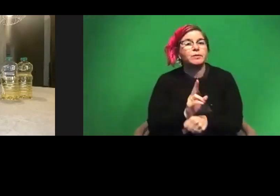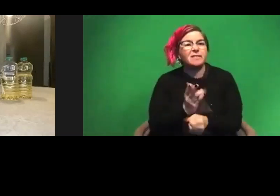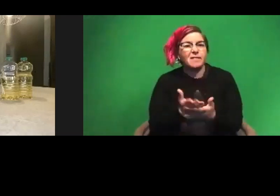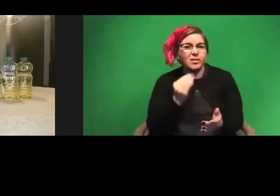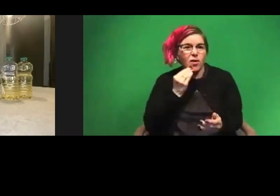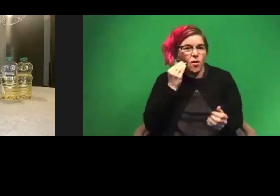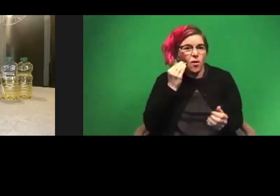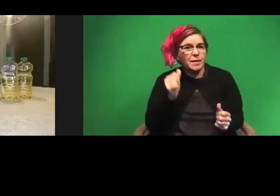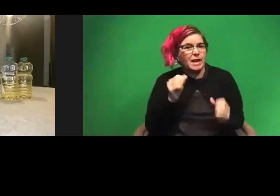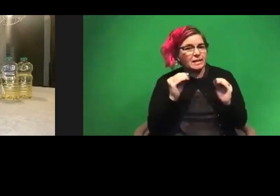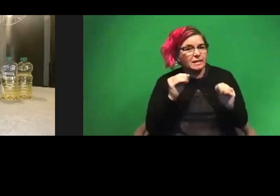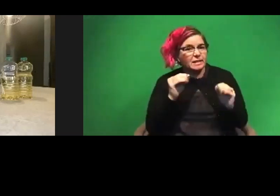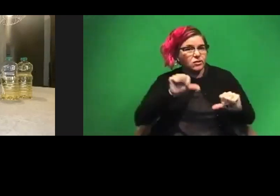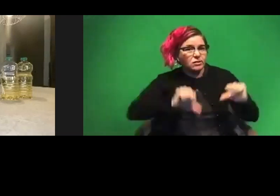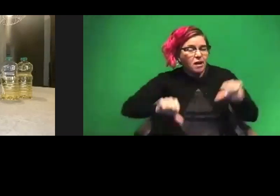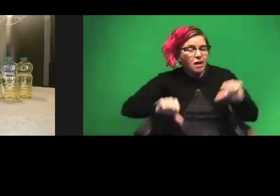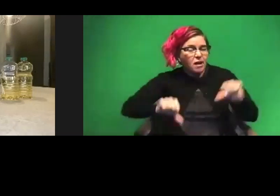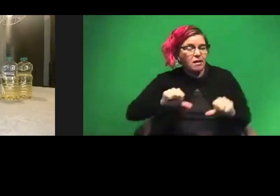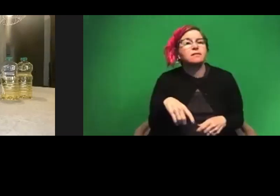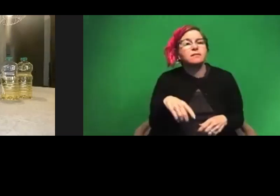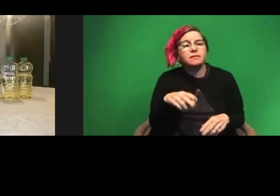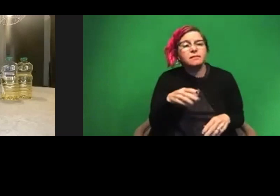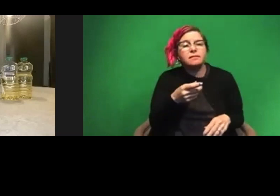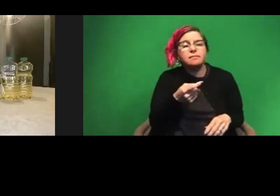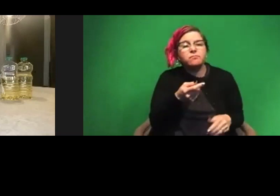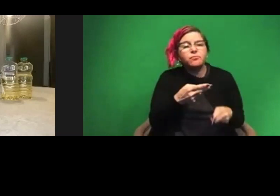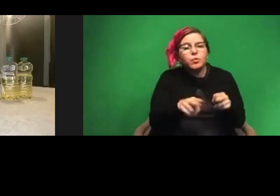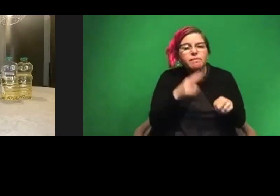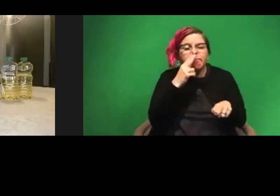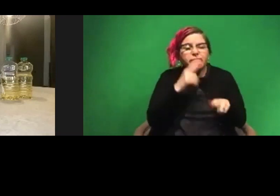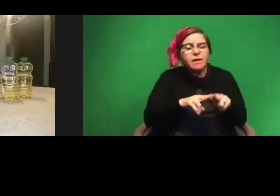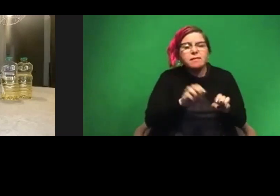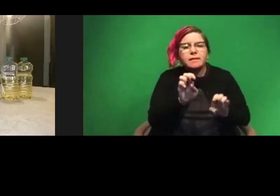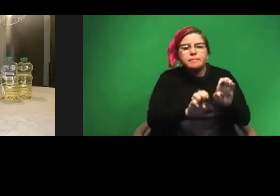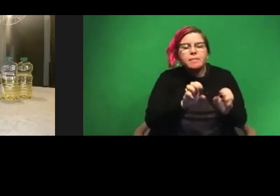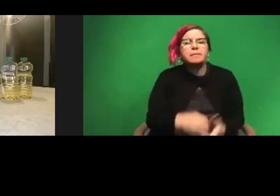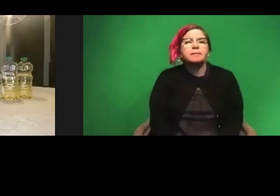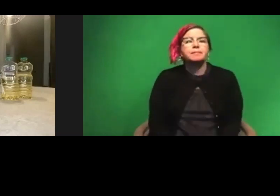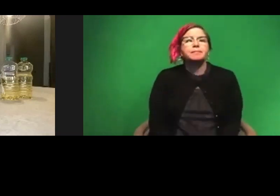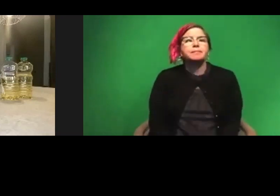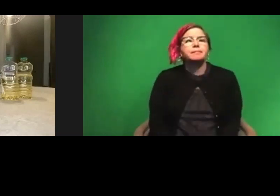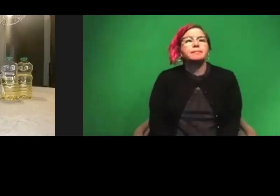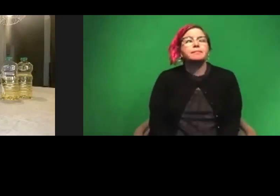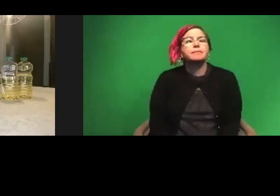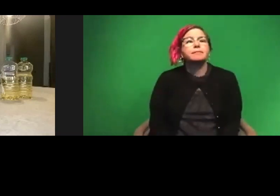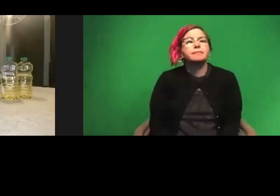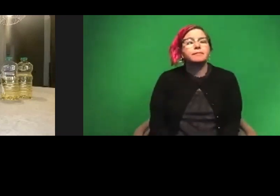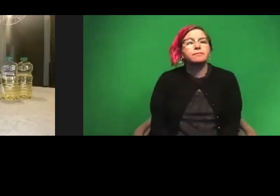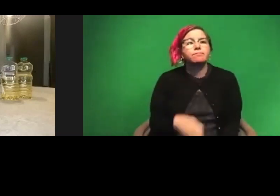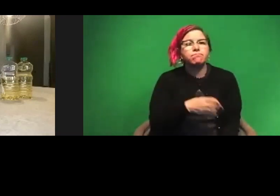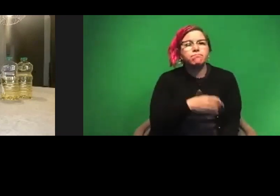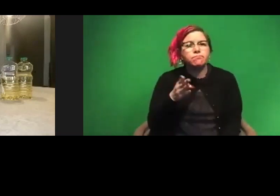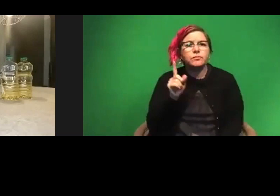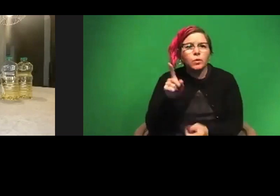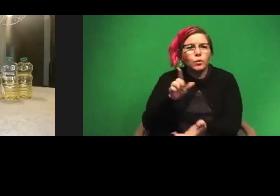teach science and little fun experiments to, you know, anything from going to schools and